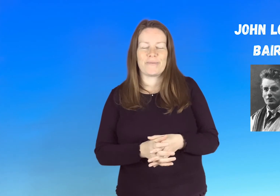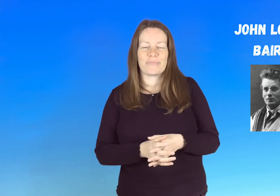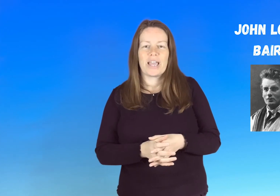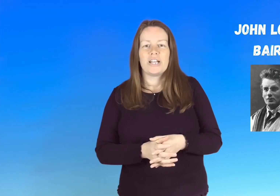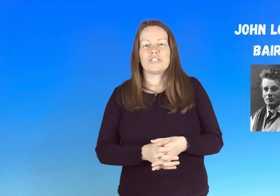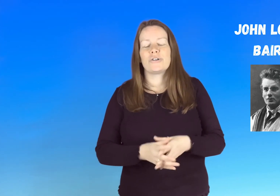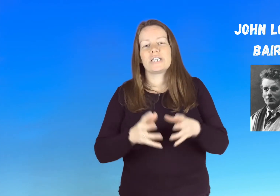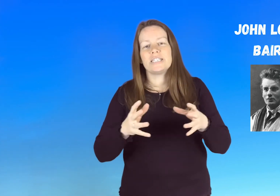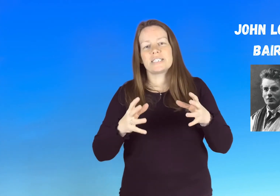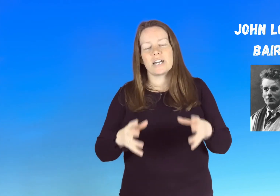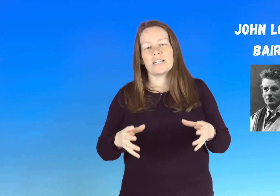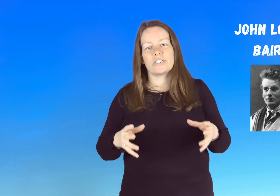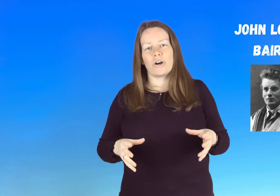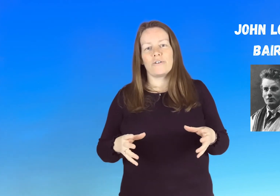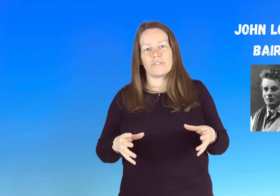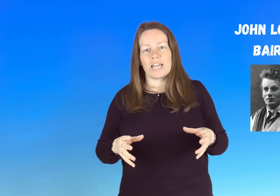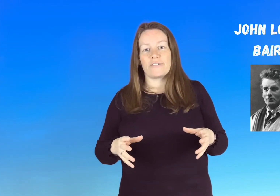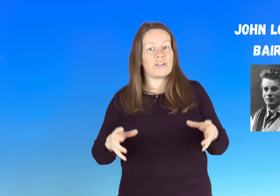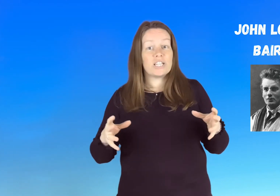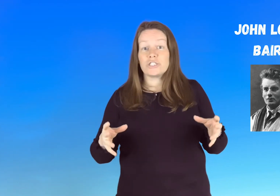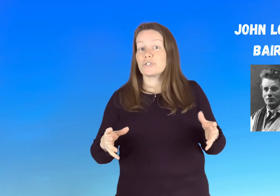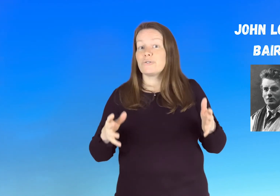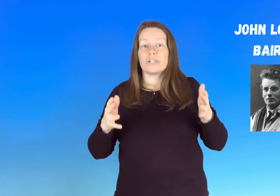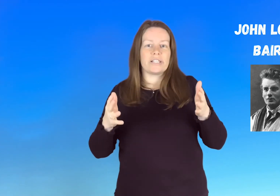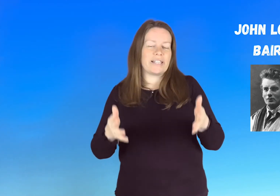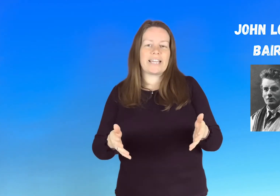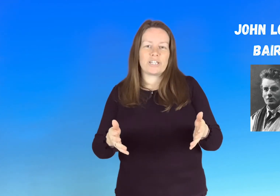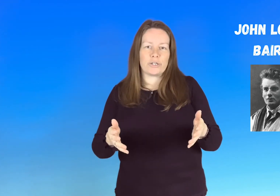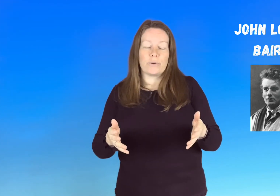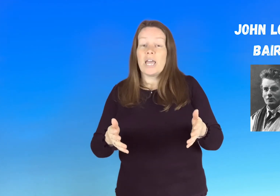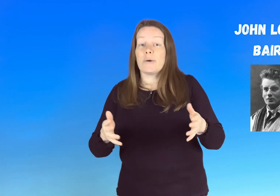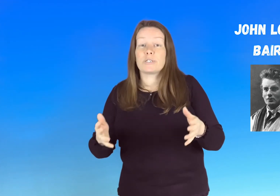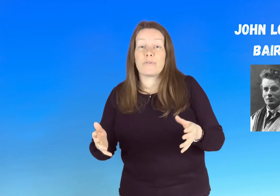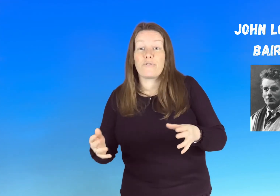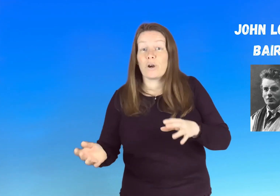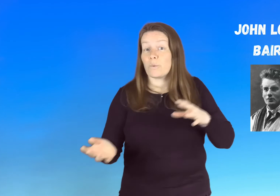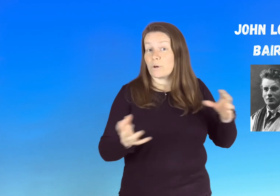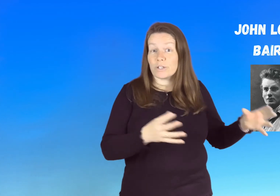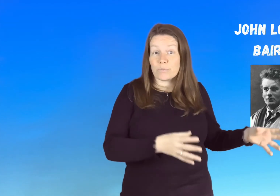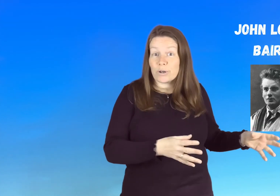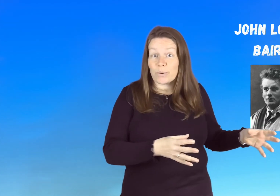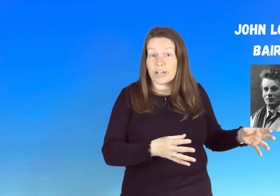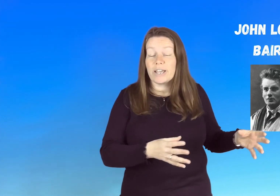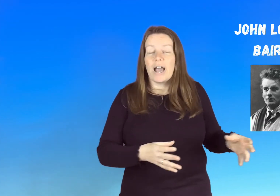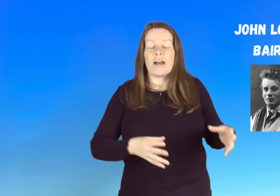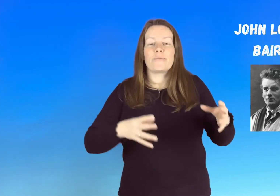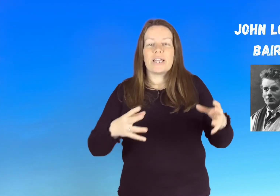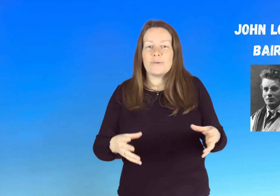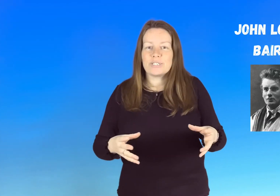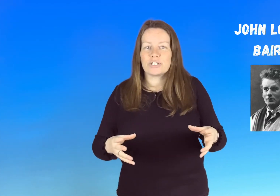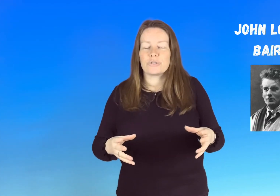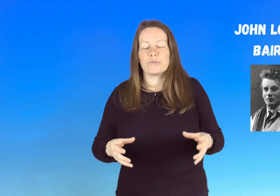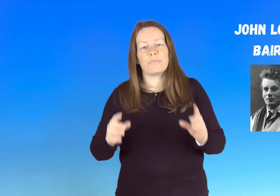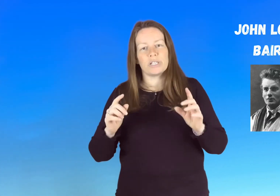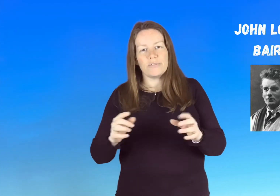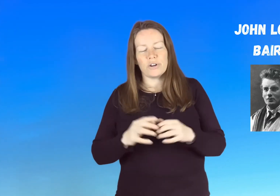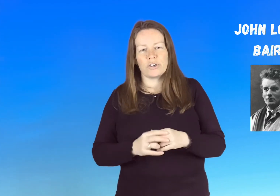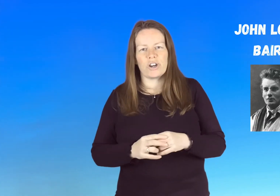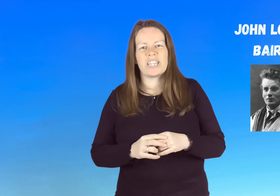you know he started off life in school like you it was before world war one and when he was in school believe it or not he